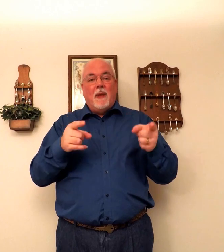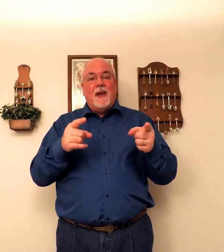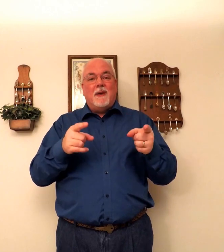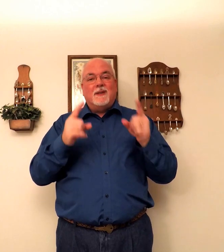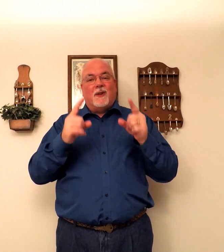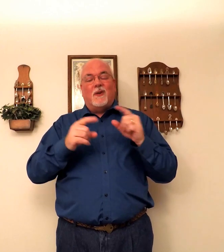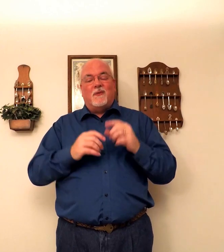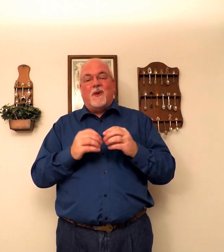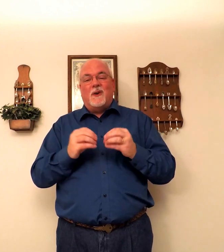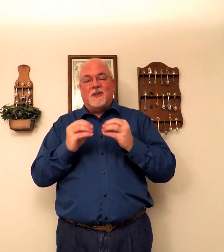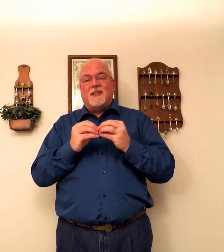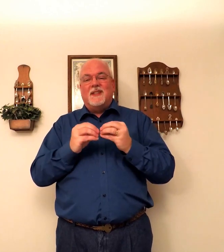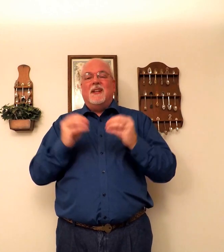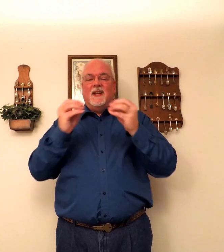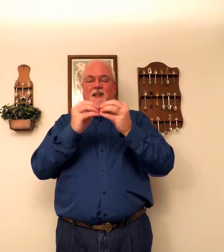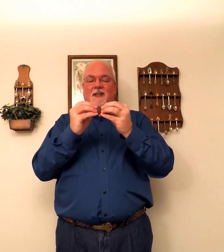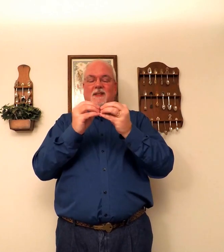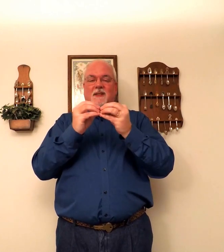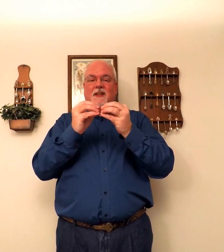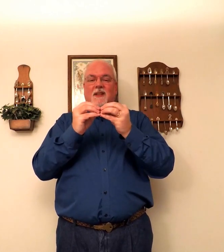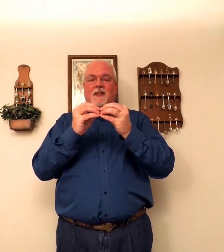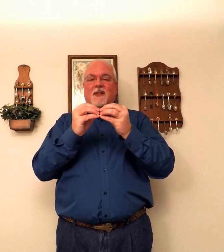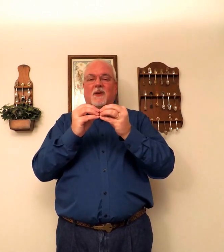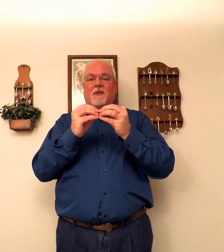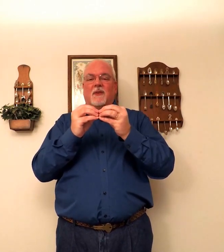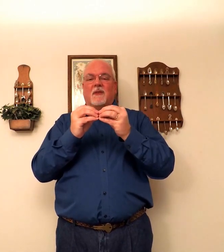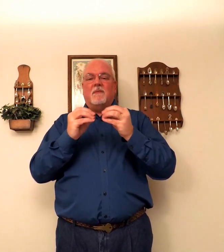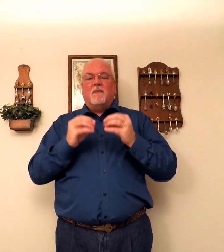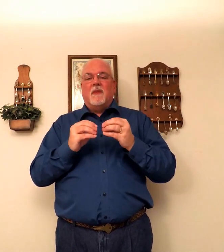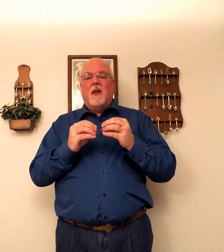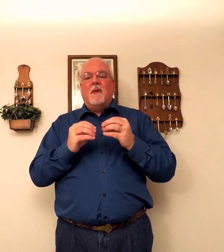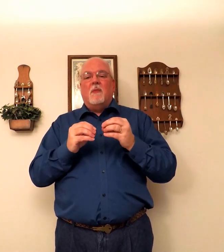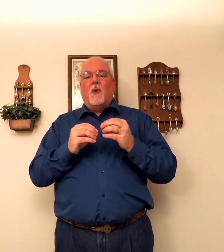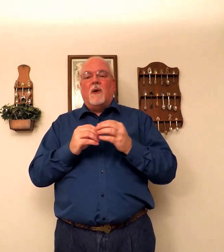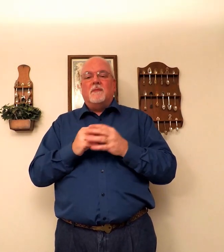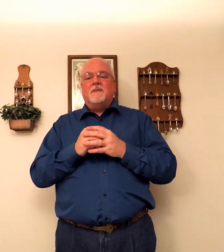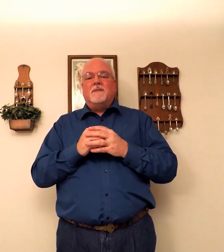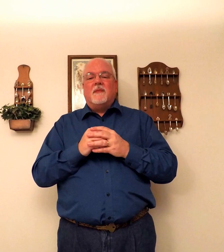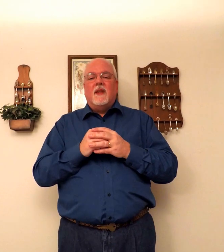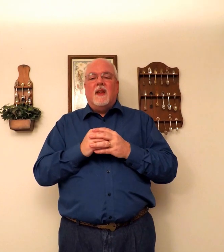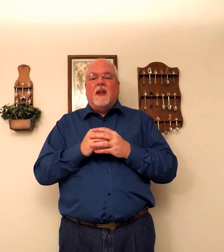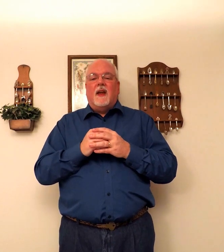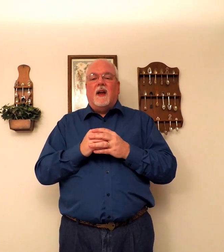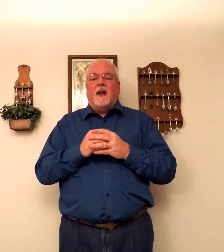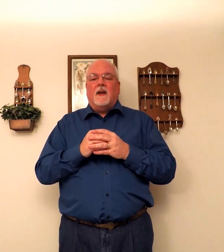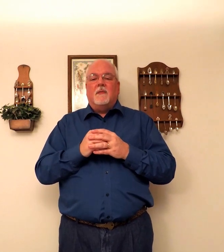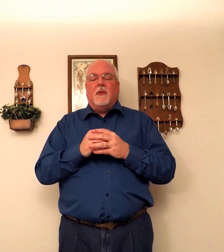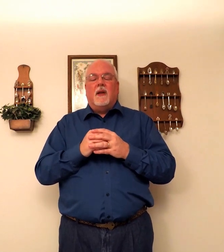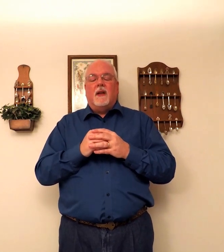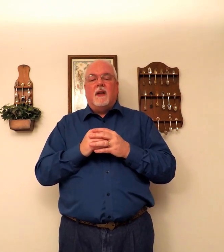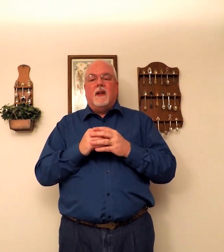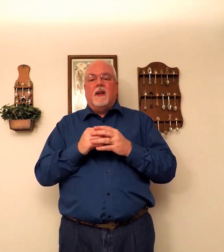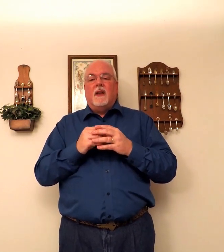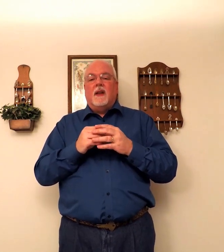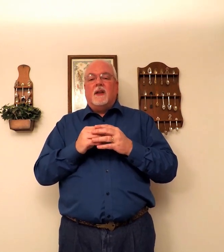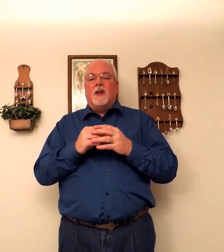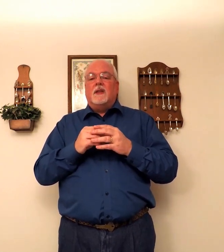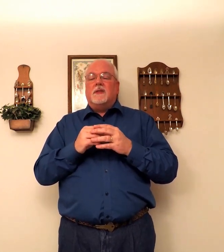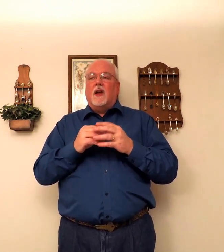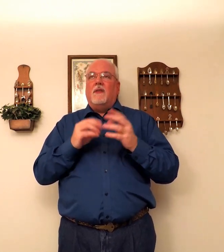babies learn first. So. More. Um. Just a